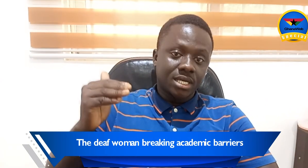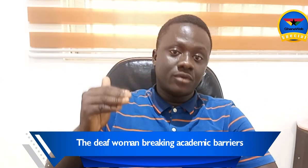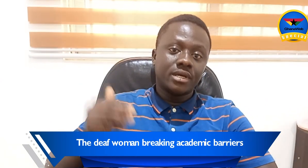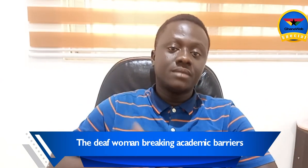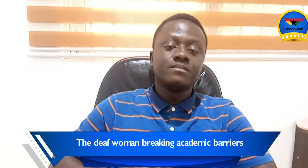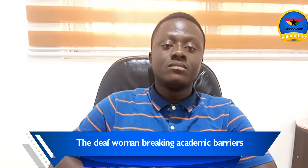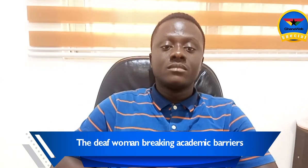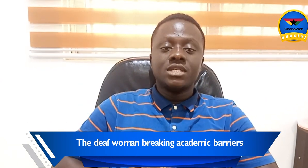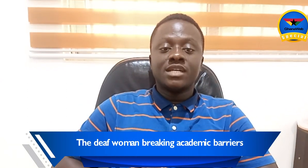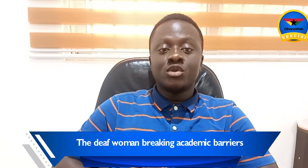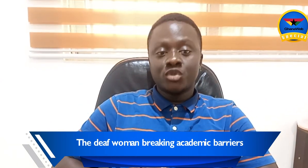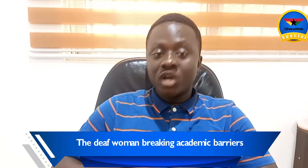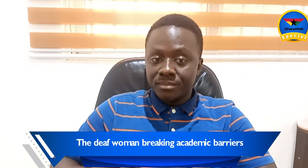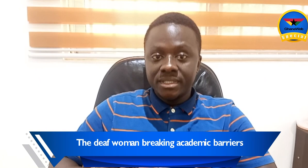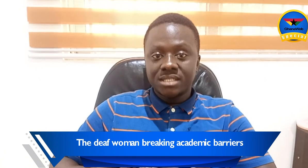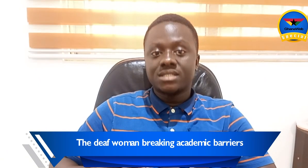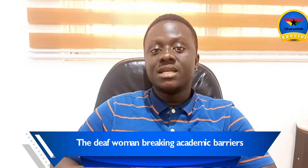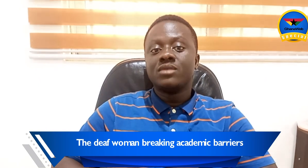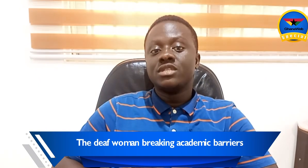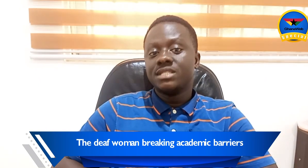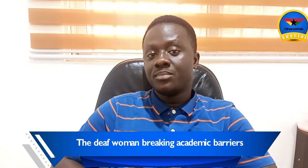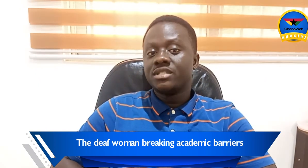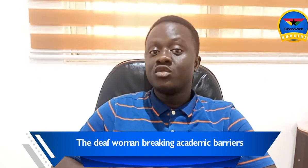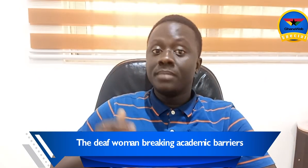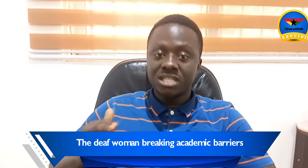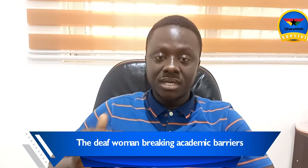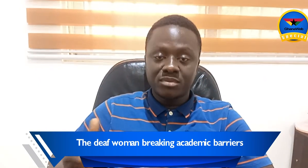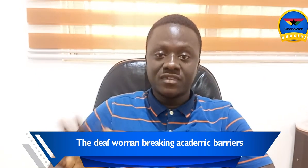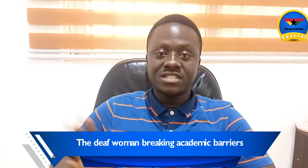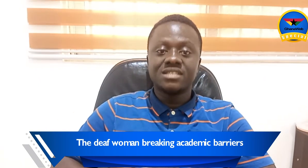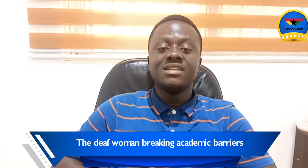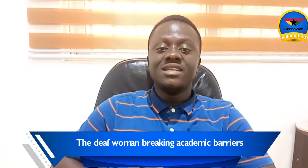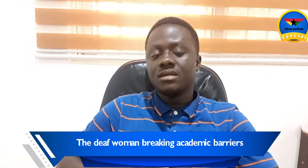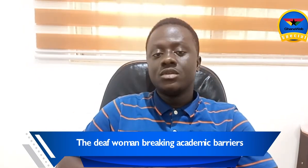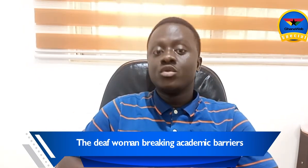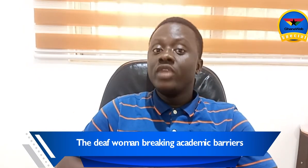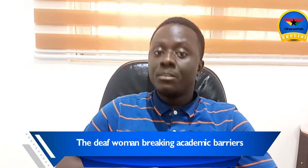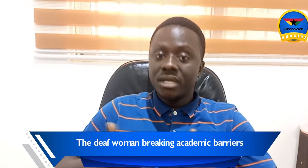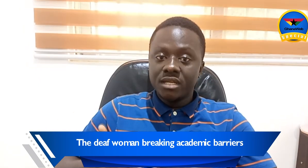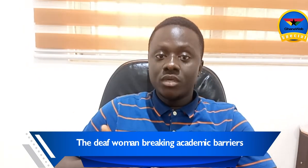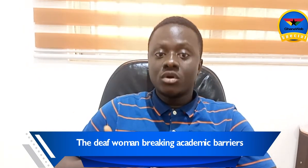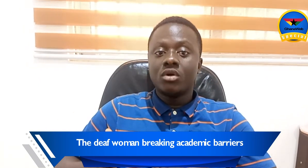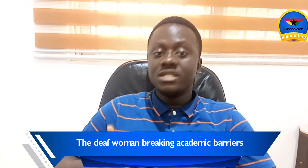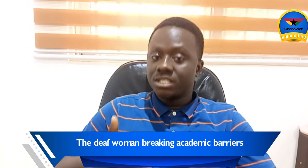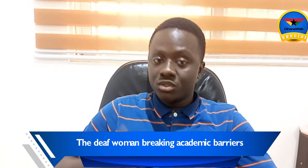career, it has also helped me as a sign language interpreter to better my profession. We are pleading with all institutions